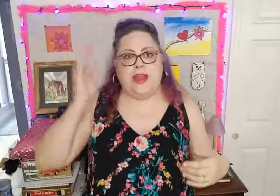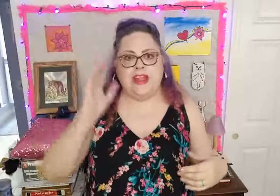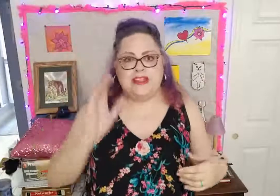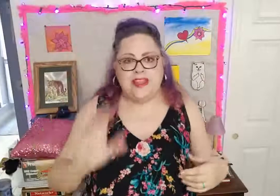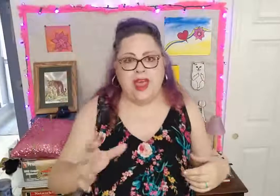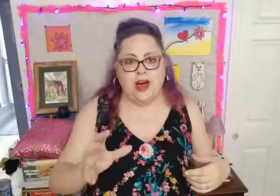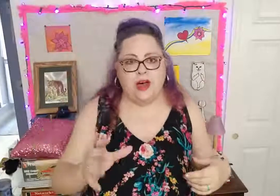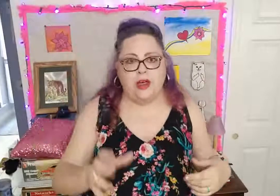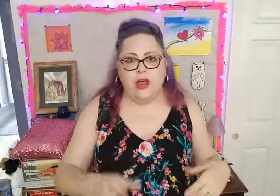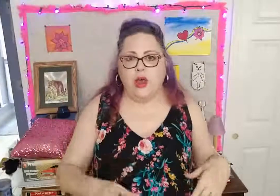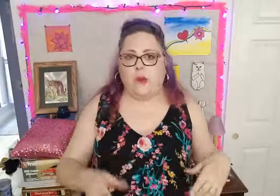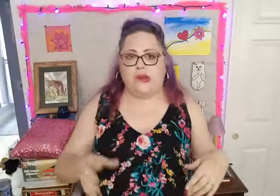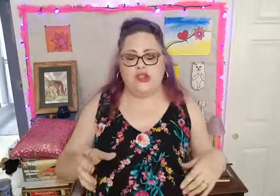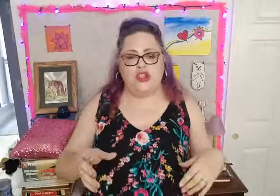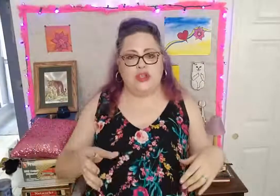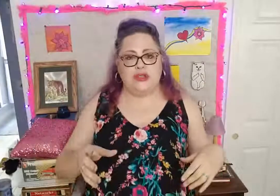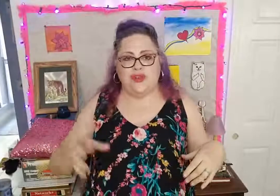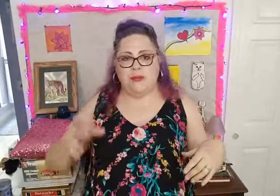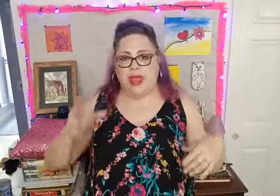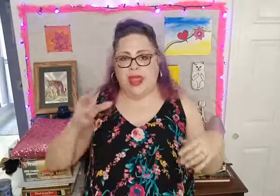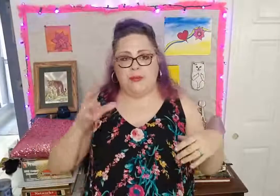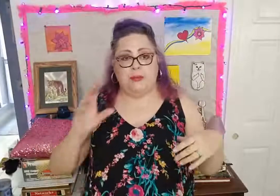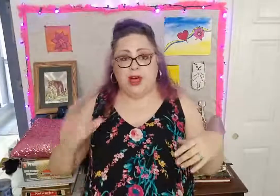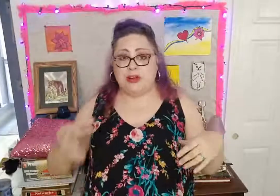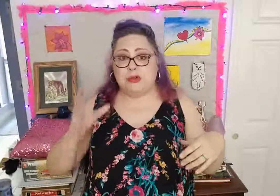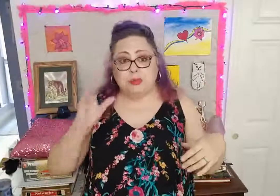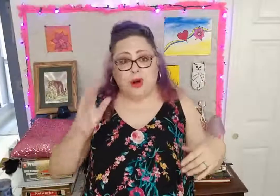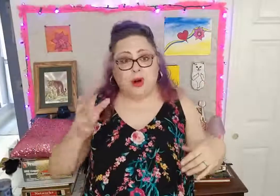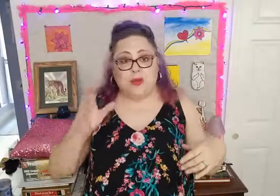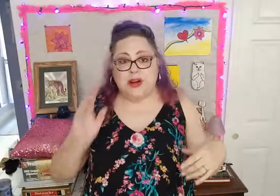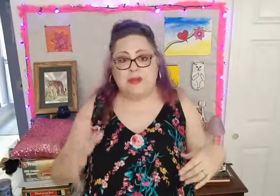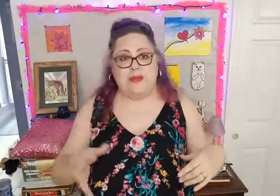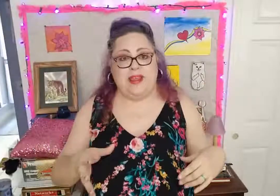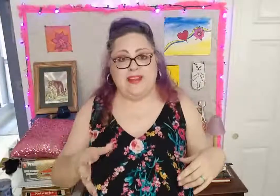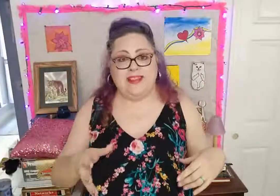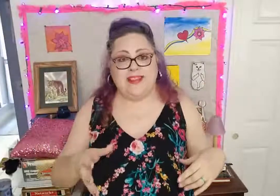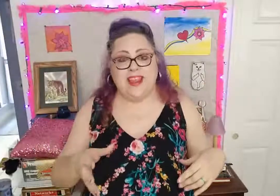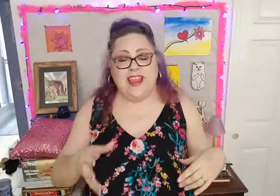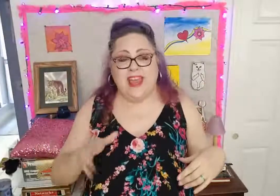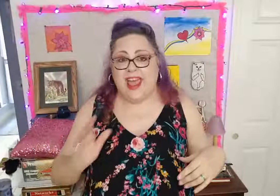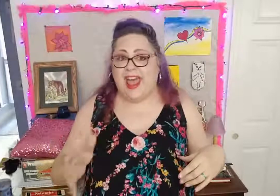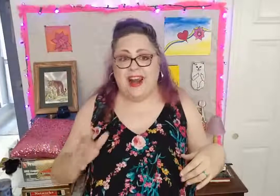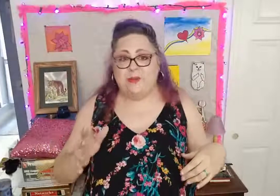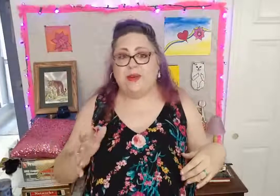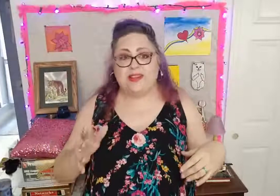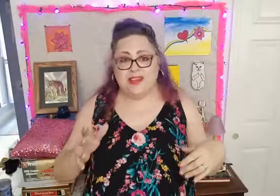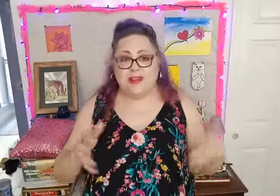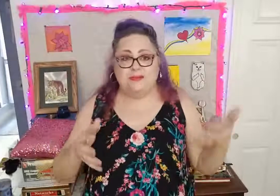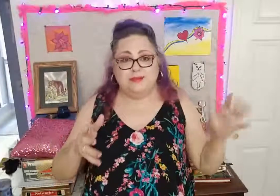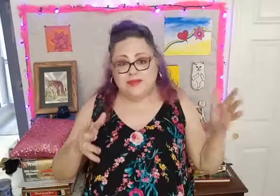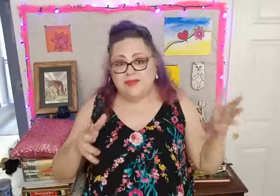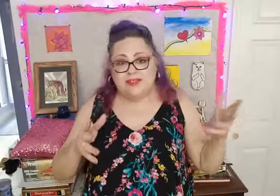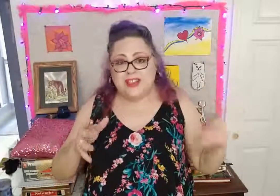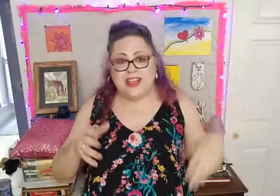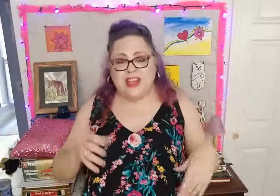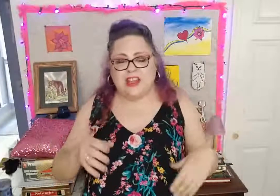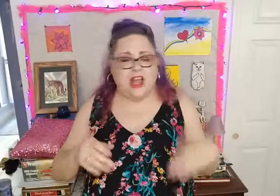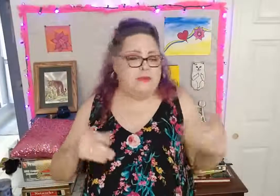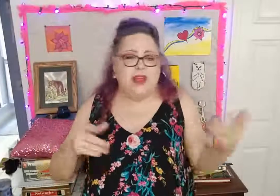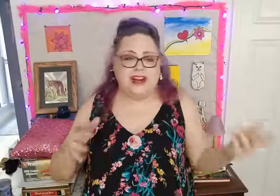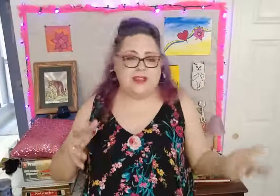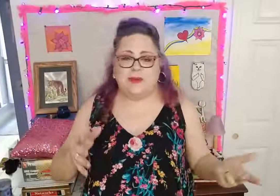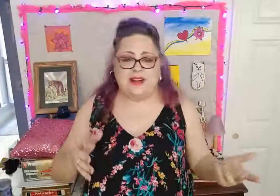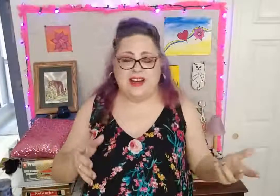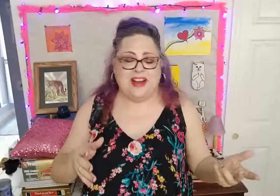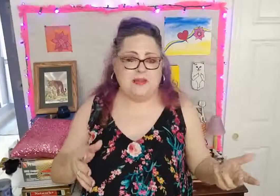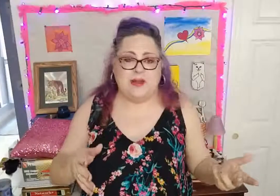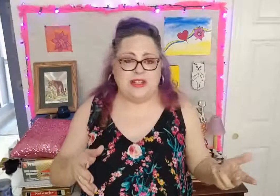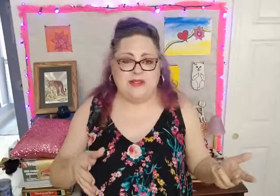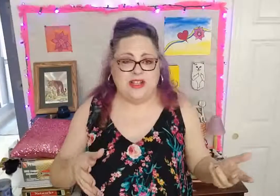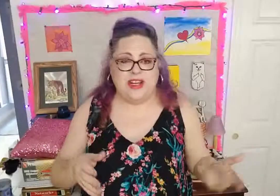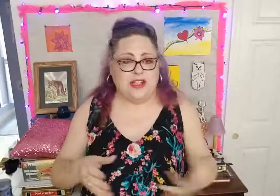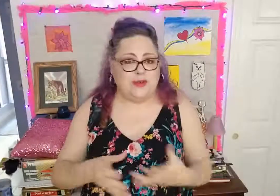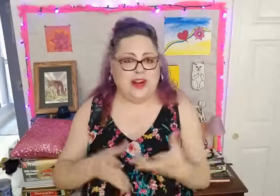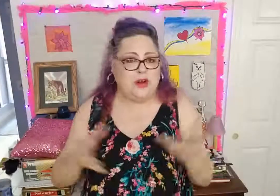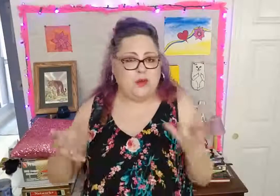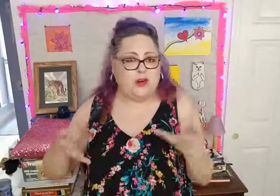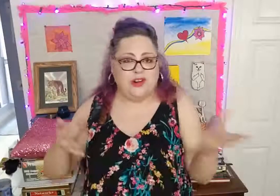could tell, was just from a bottled margarita mix, added with some tequila. I'm not expecting expensive tequila when I order,